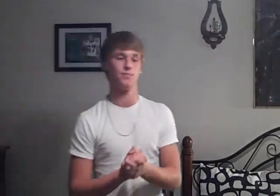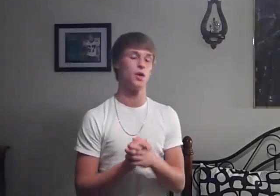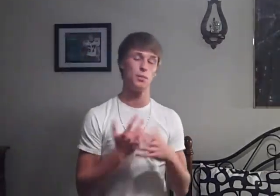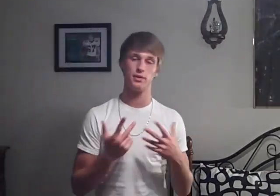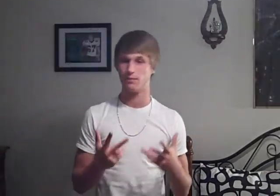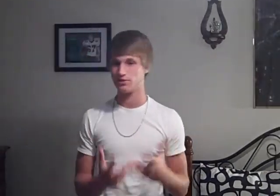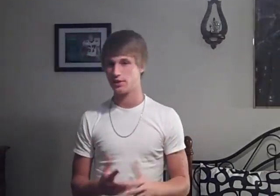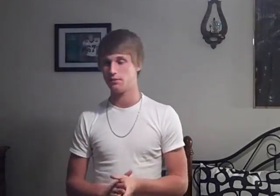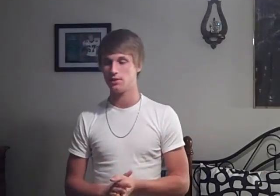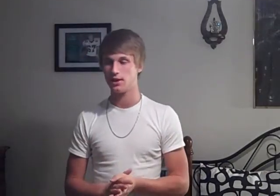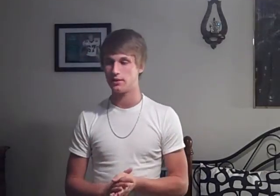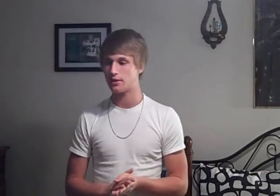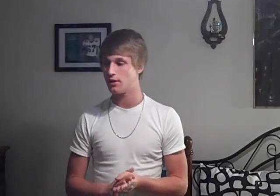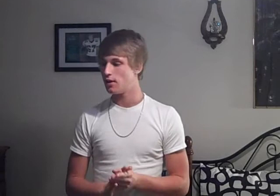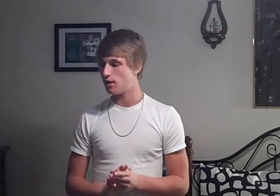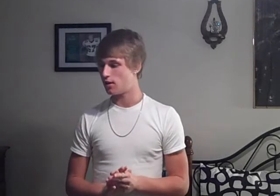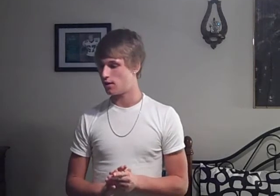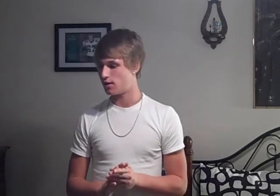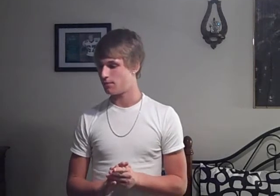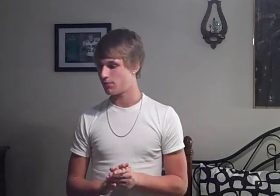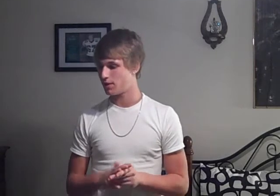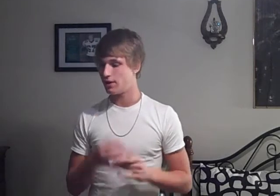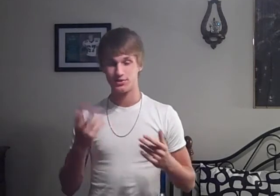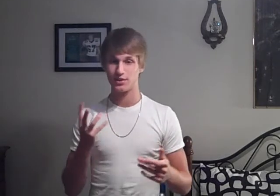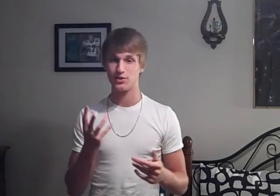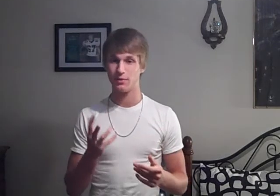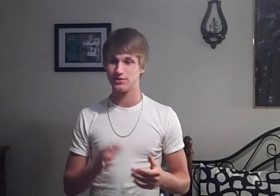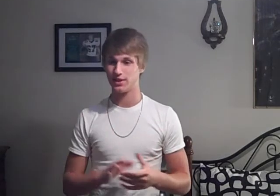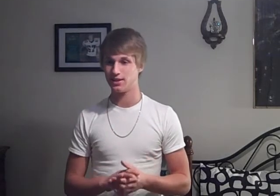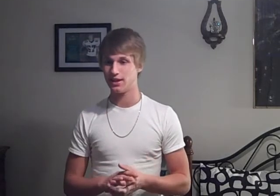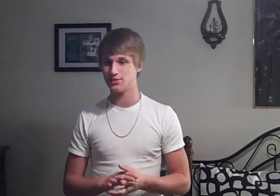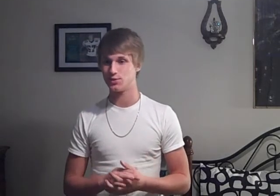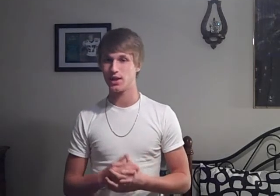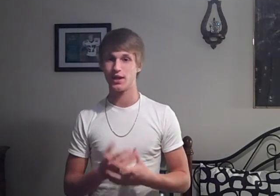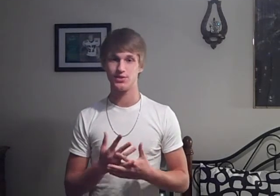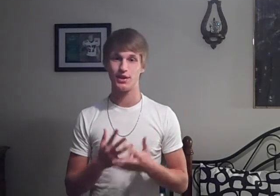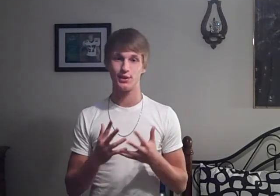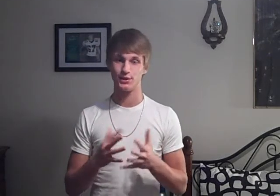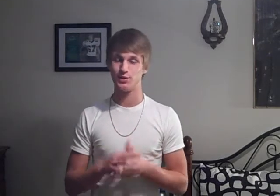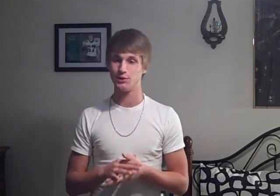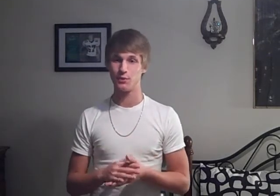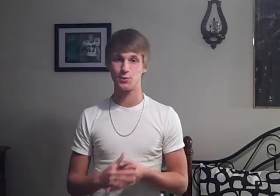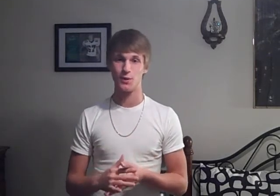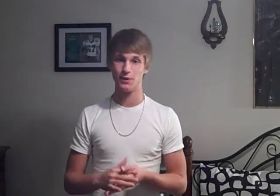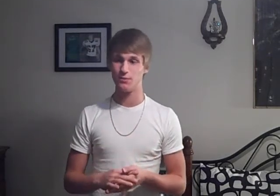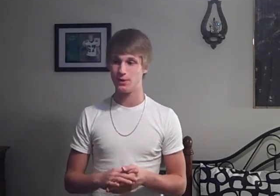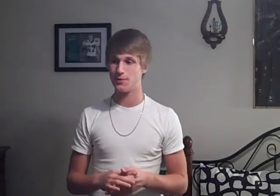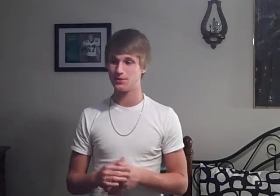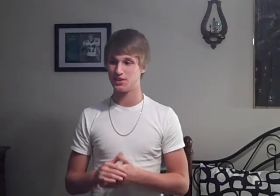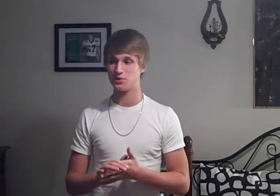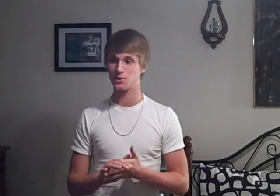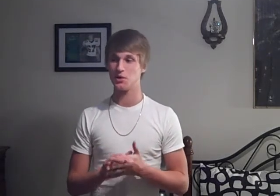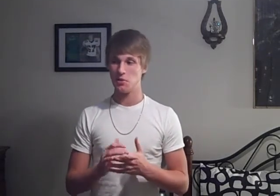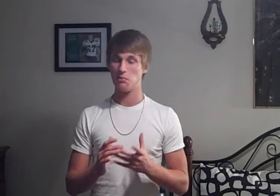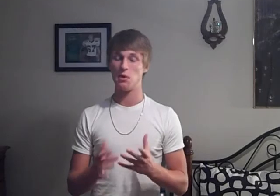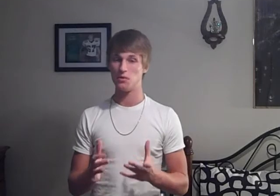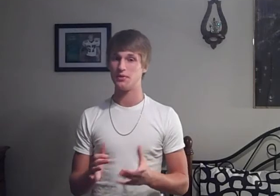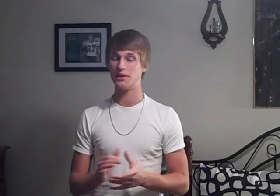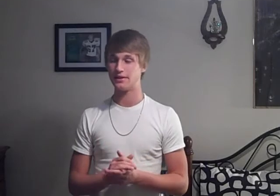Hope you like my second vlog It's not 12 minutes Like the last one I decided not to do Another 12 minute video Because that took My whole freaking